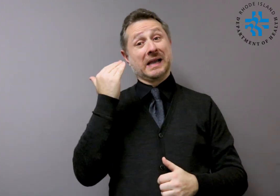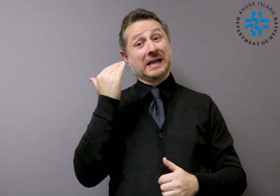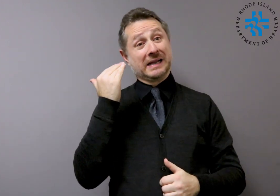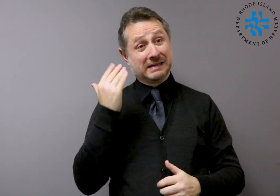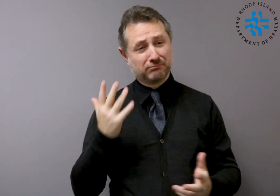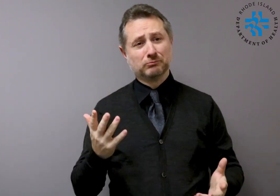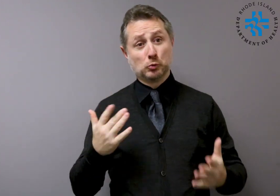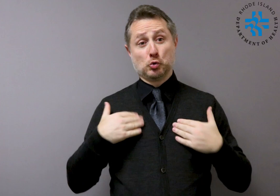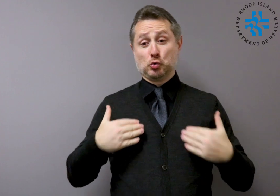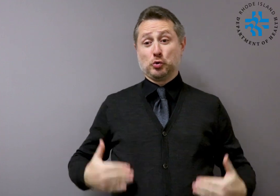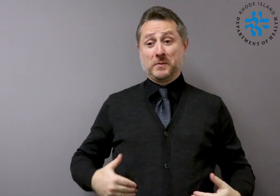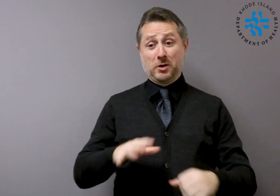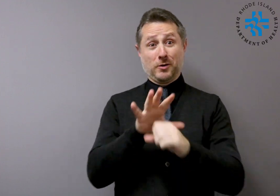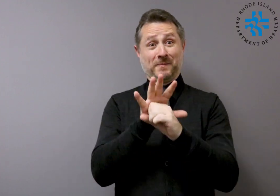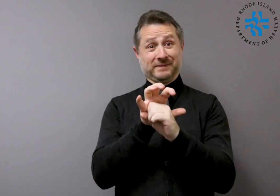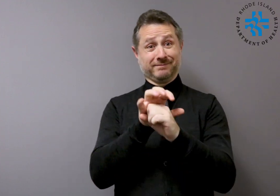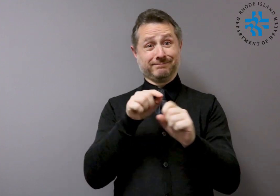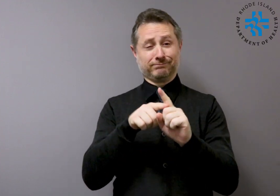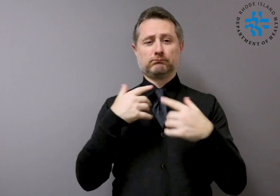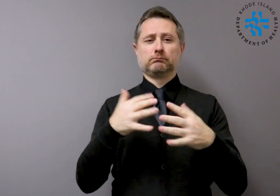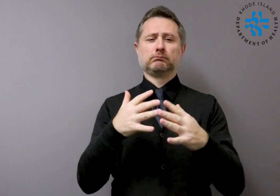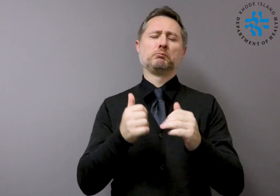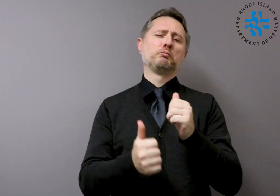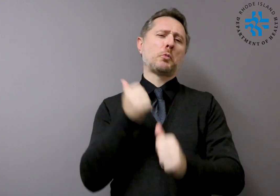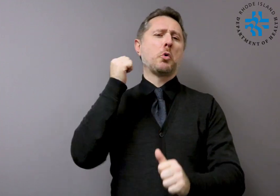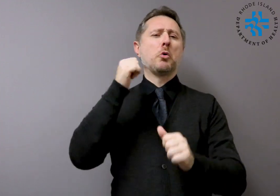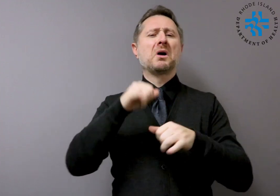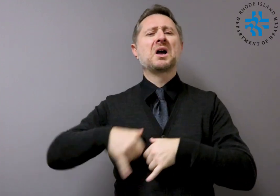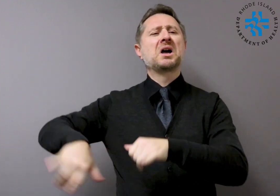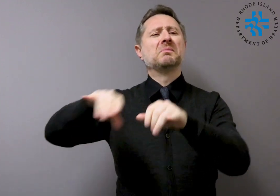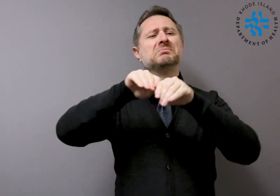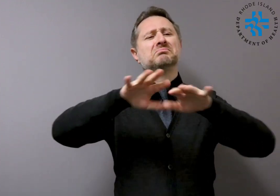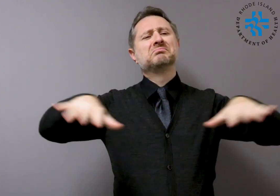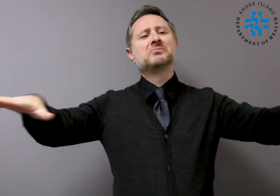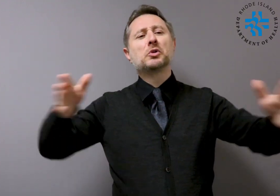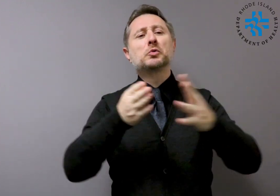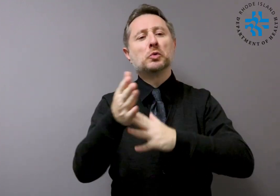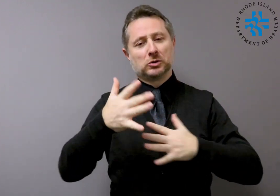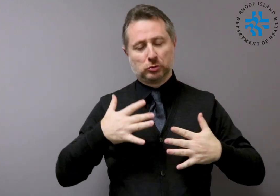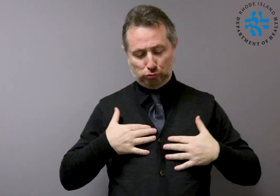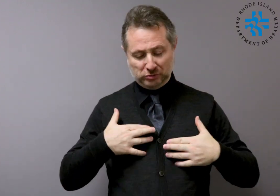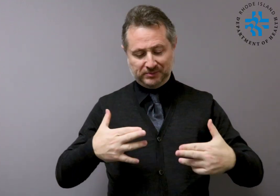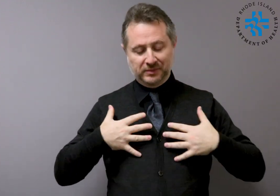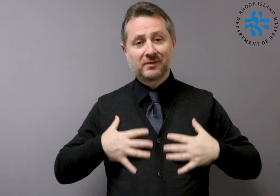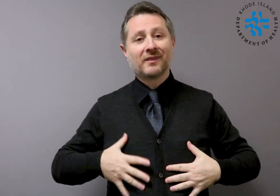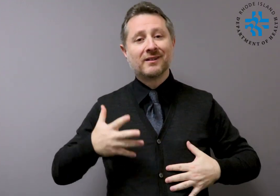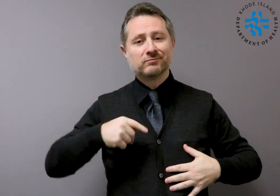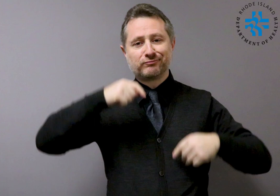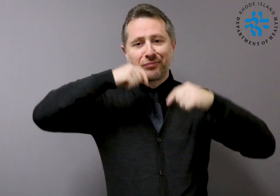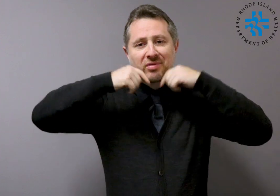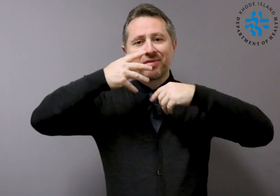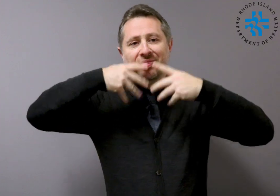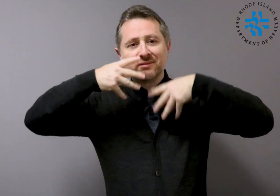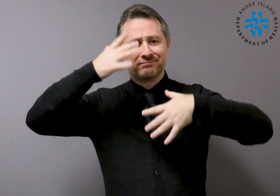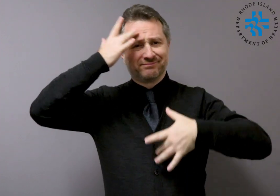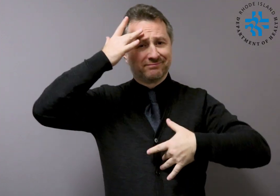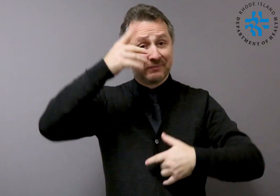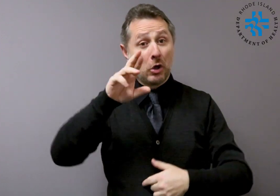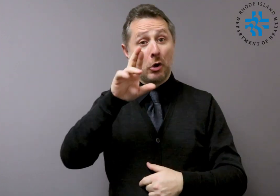Because human coronavirus, most commonly spread throughout respiratory droplets, Rhode Islanders are reminded to take the same measures that healthcare